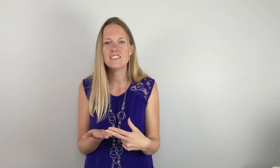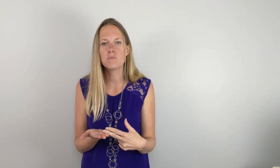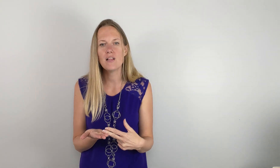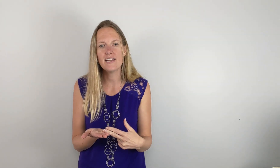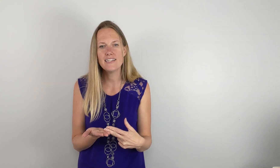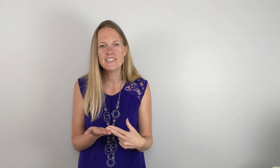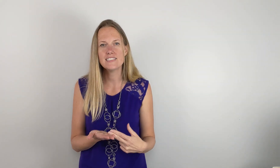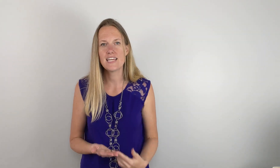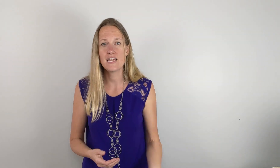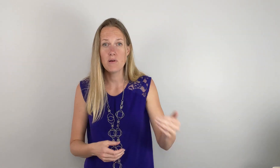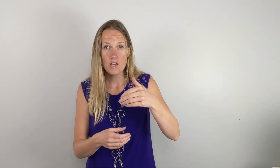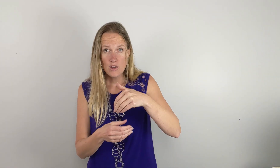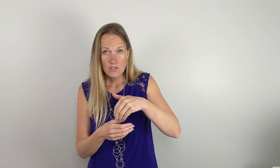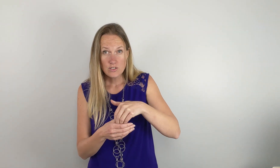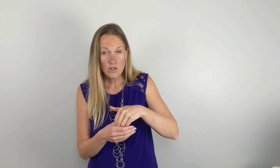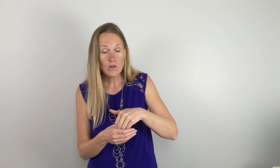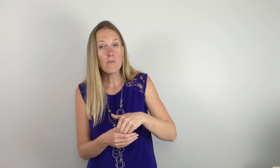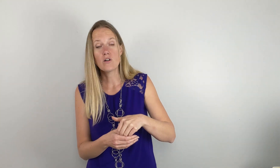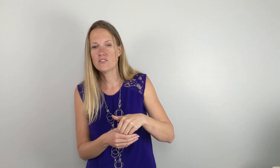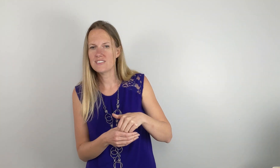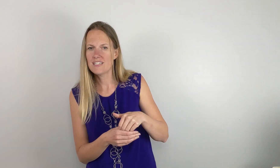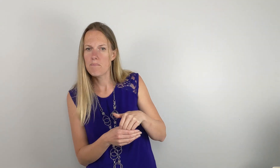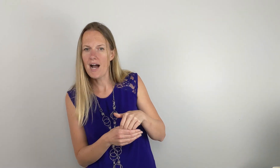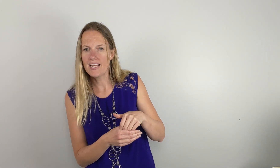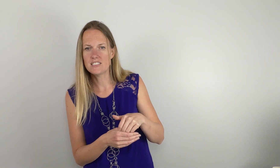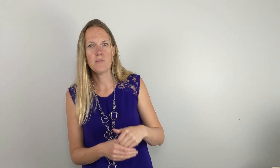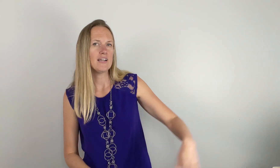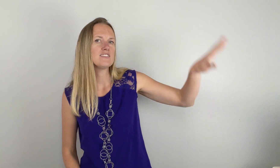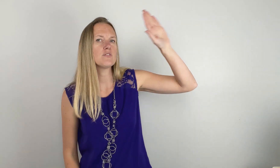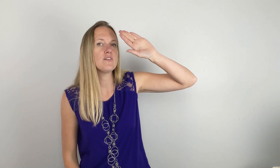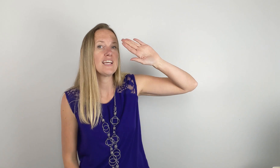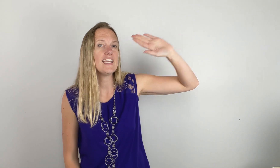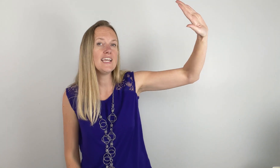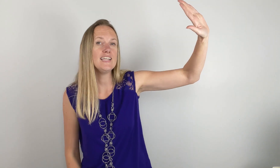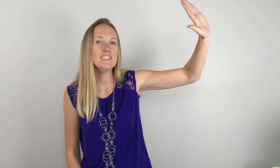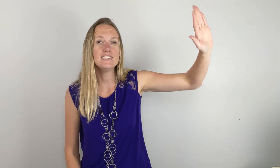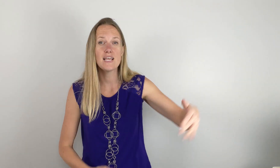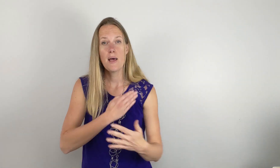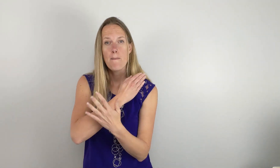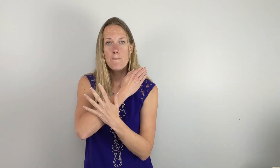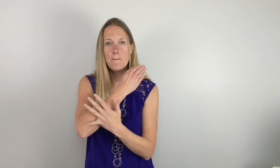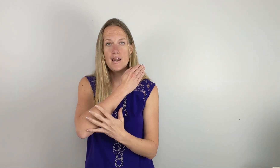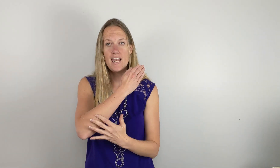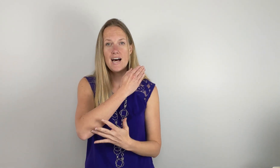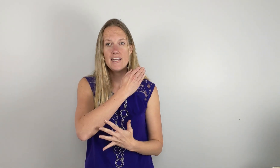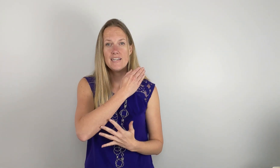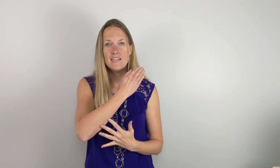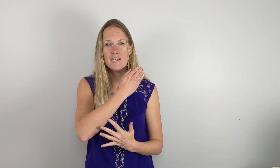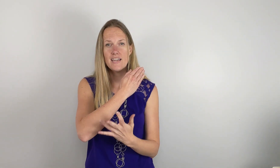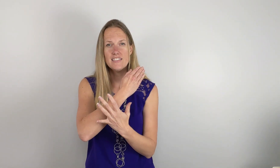In his blood and in his name. So or sorry it's like by his blood. So we're doing his blood. Okay.